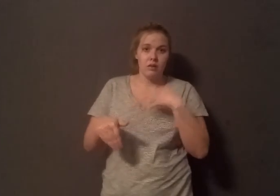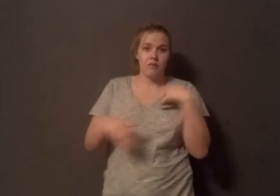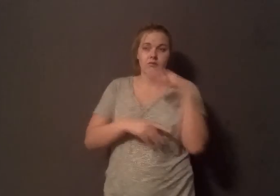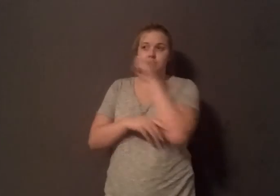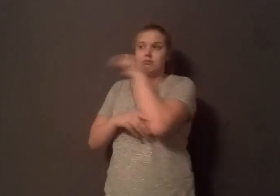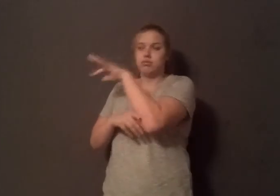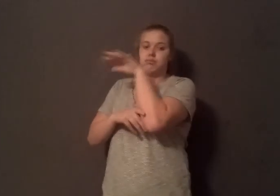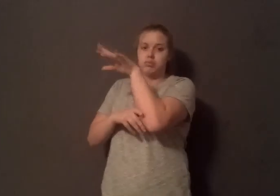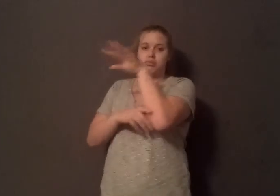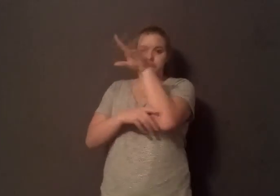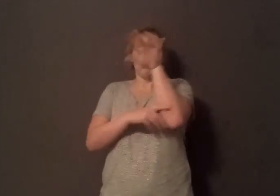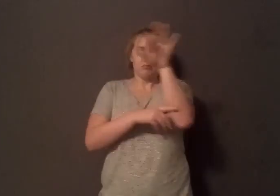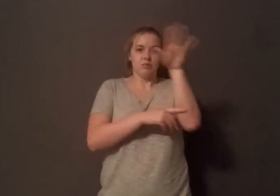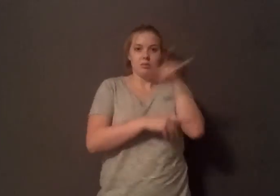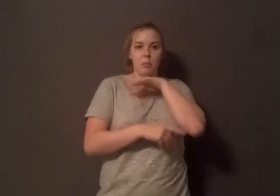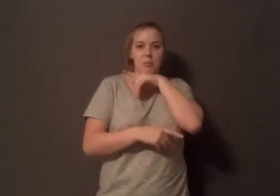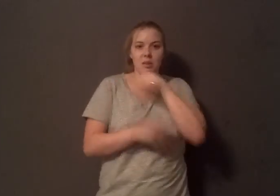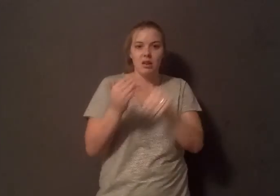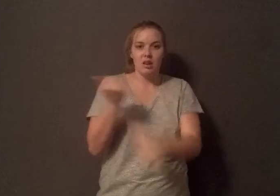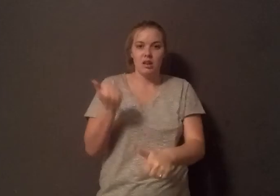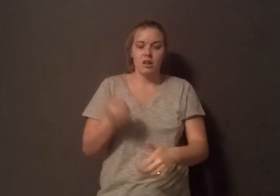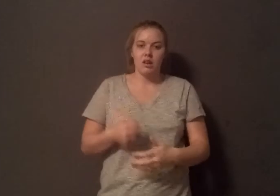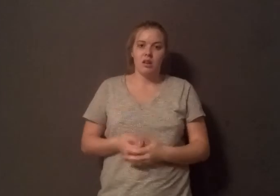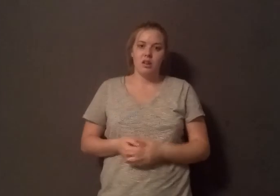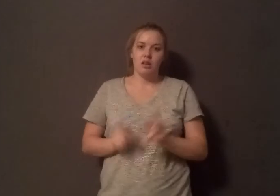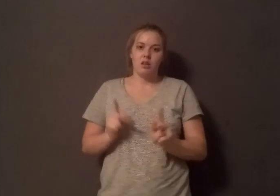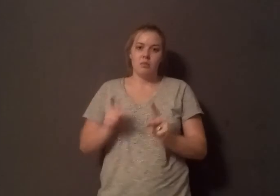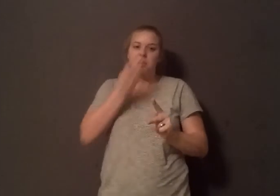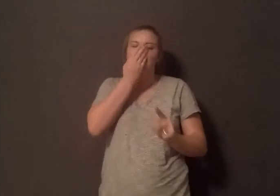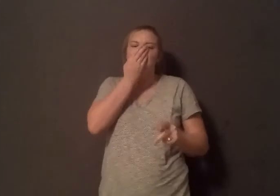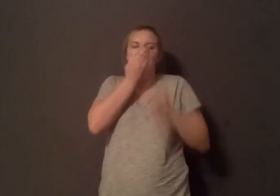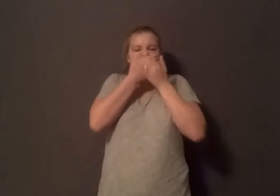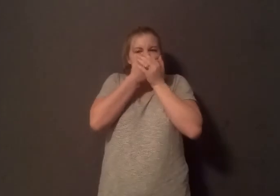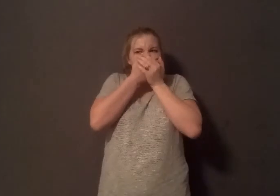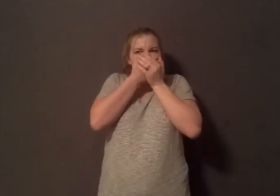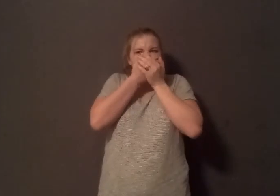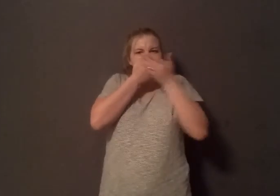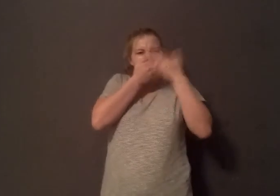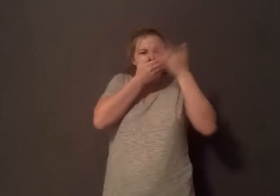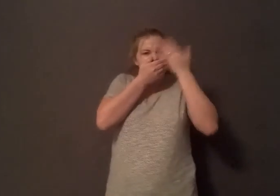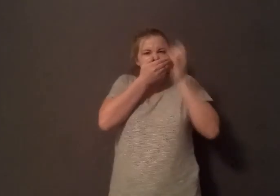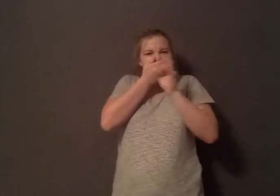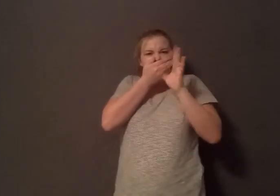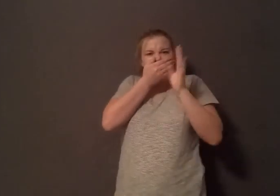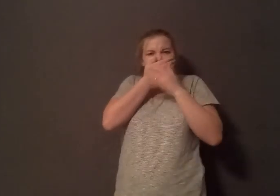spray. And when the people come, everybody be closing their doors up, saying hi, it stinks. They can want to have a cookout on Sunday, he spray.